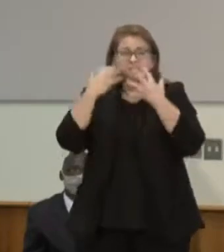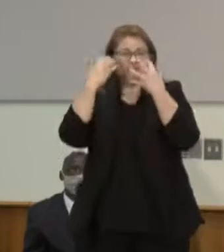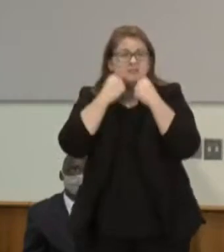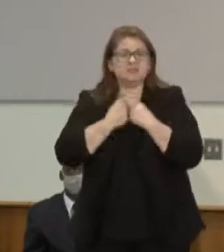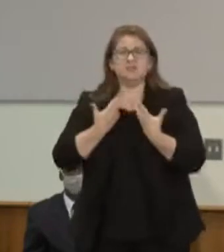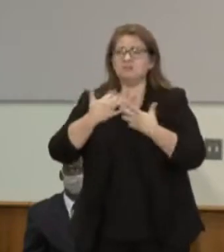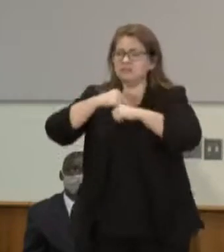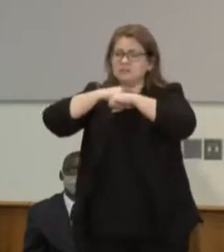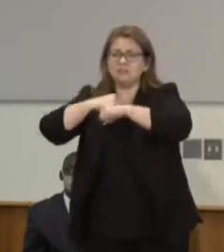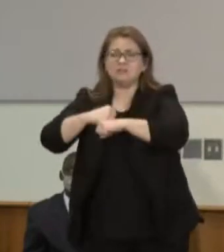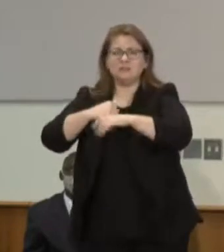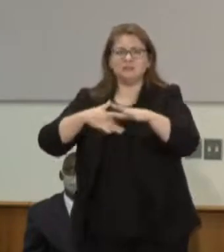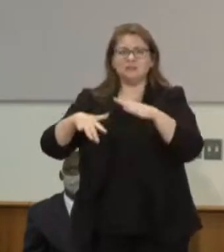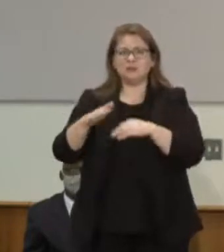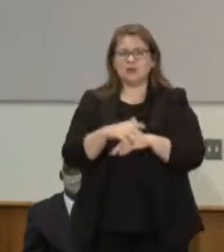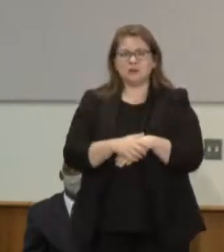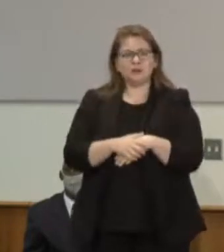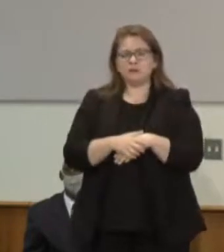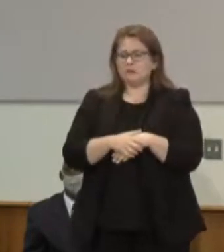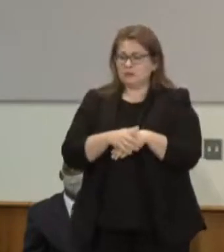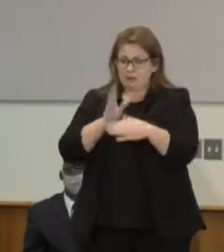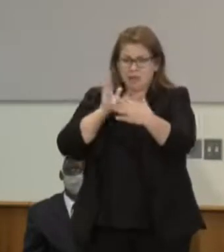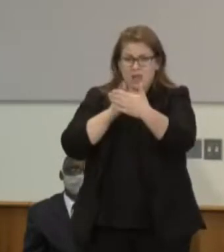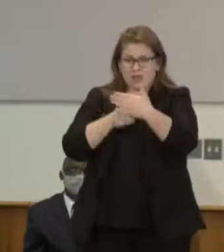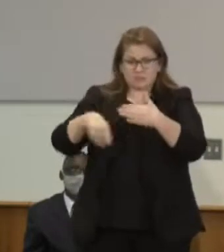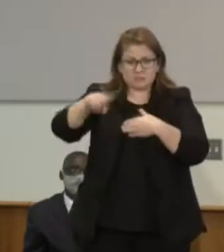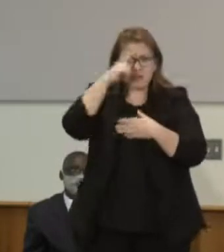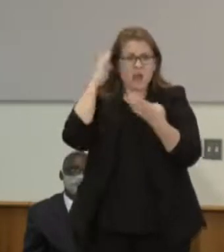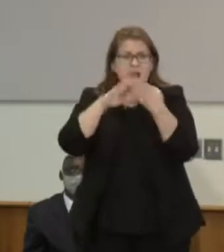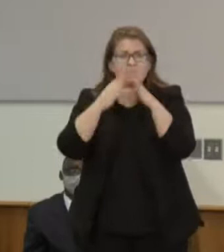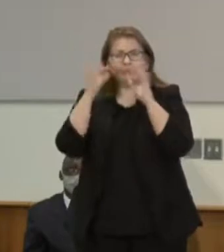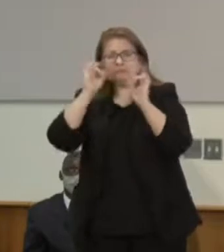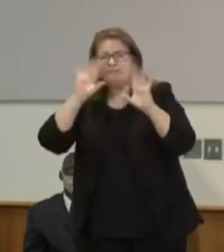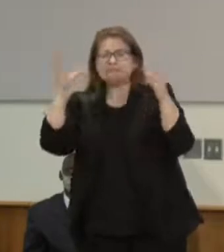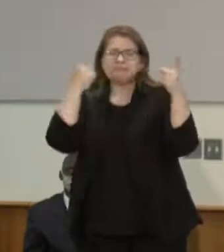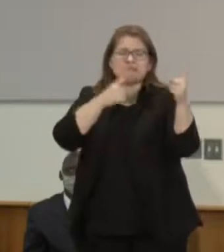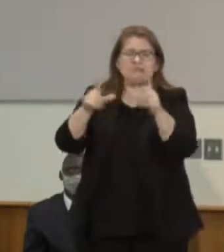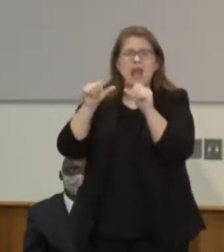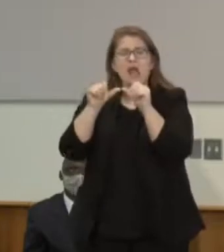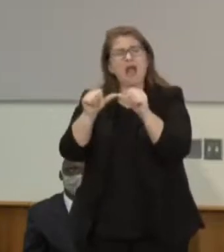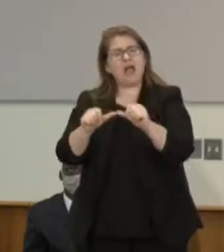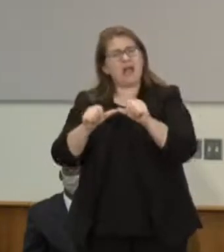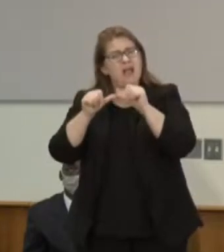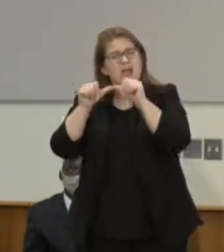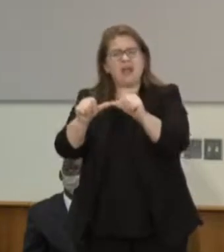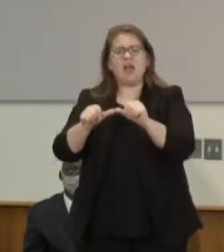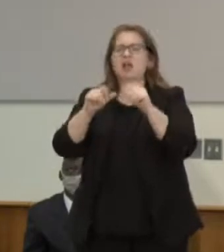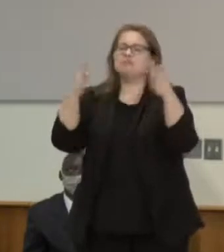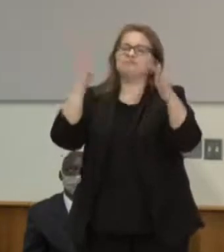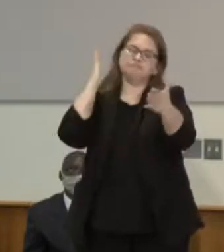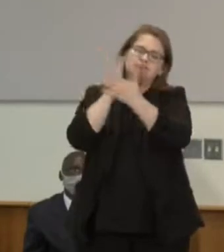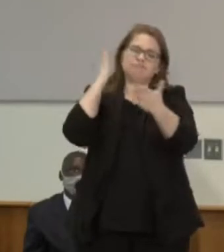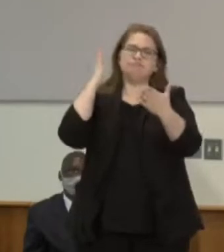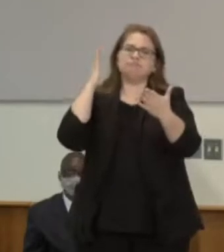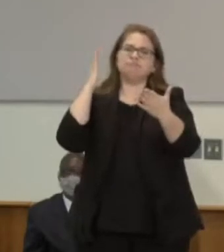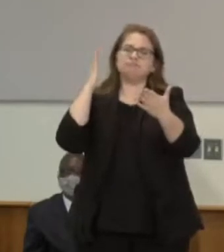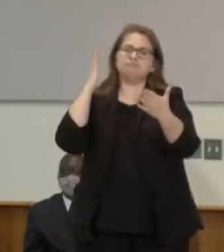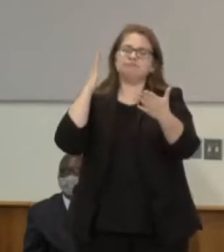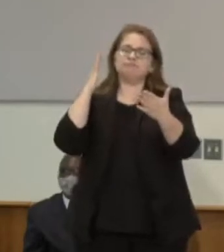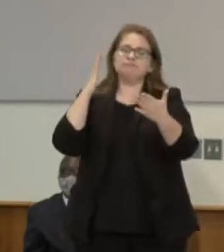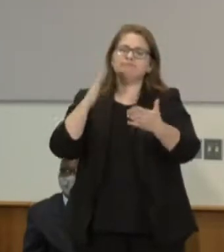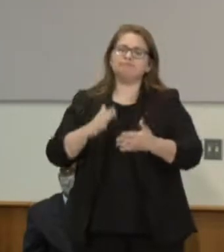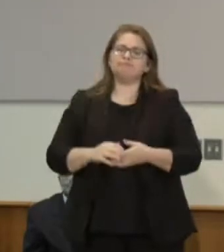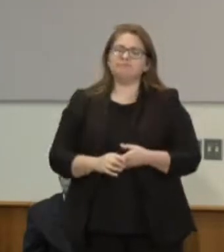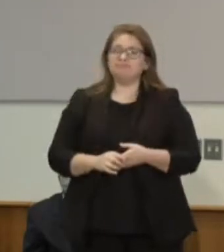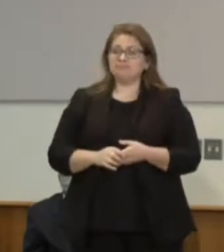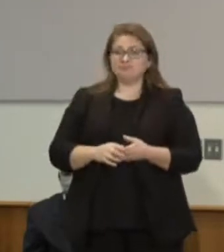has allowed violence against the black community to go on for far too long. If we are to lead the nation here in Minnesota,